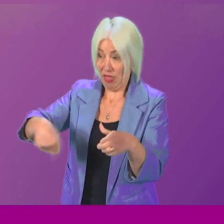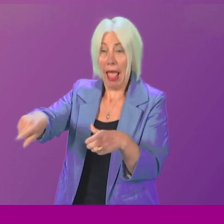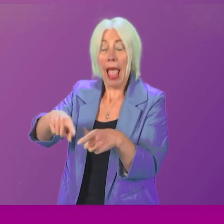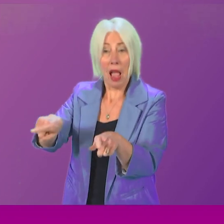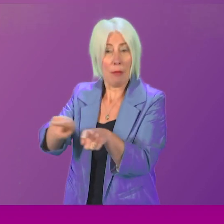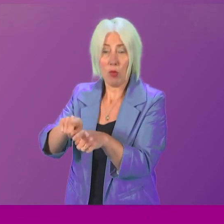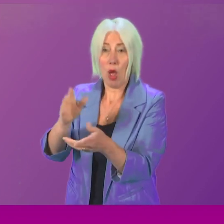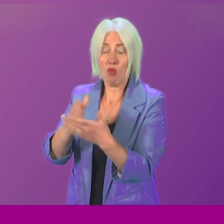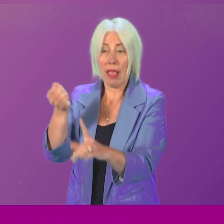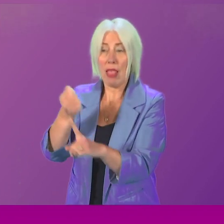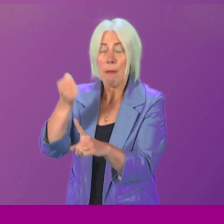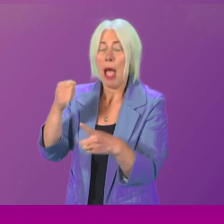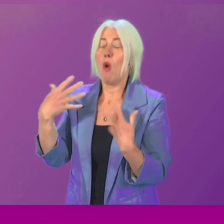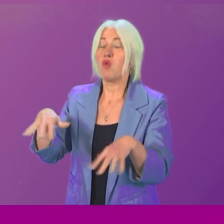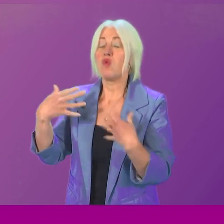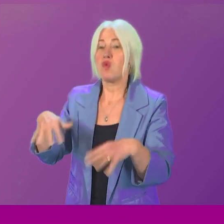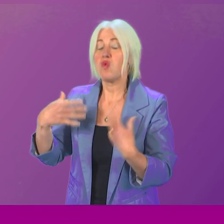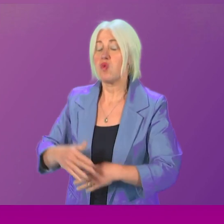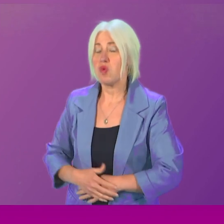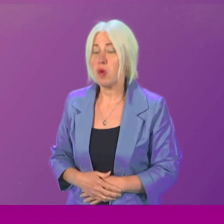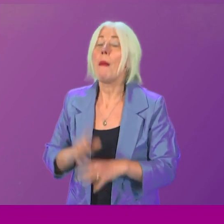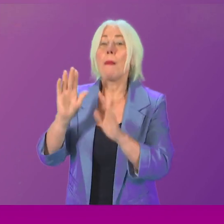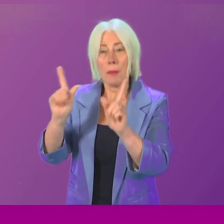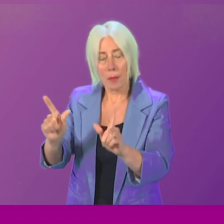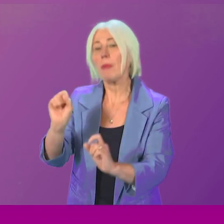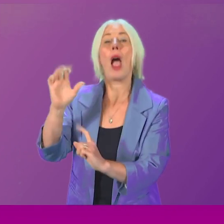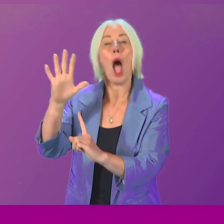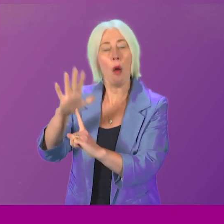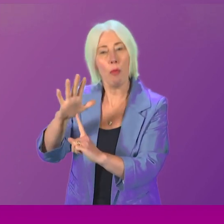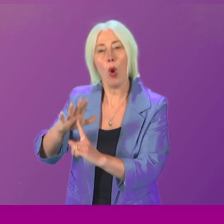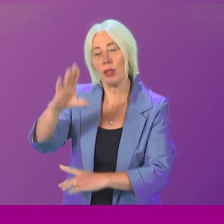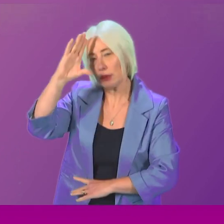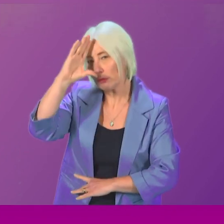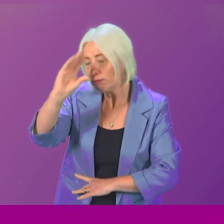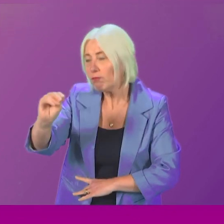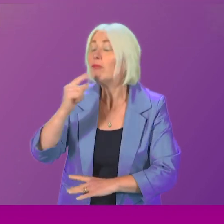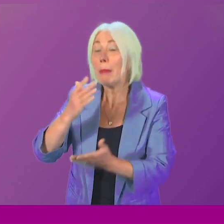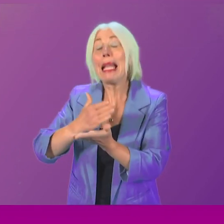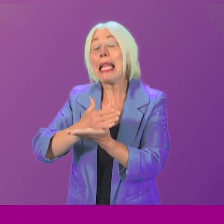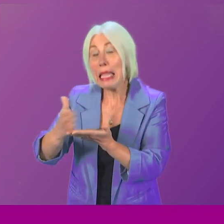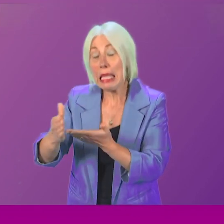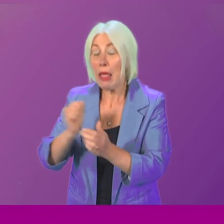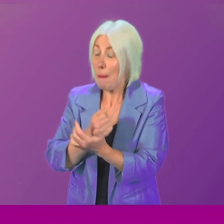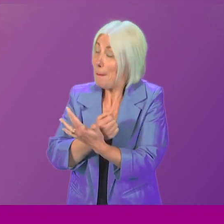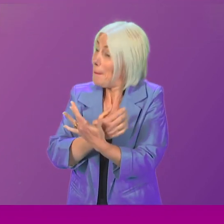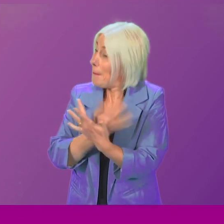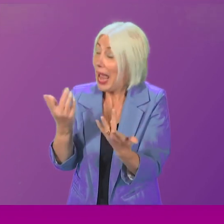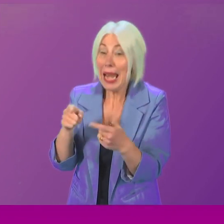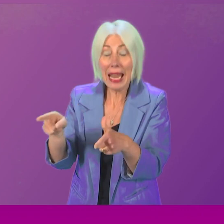impacts have also been profound. Now, it is important to say, and to say very clearly, that many of them